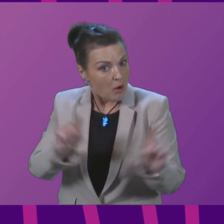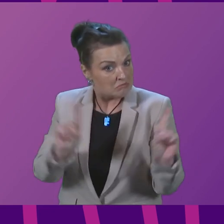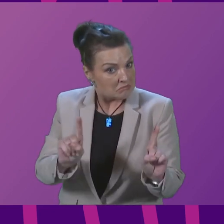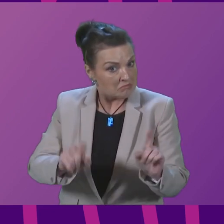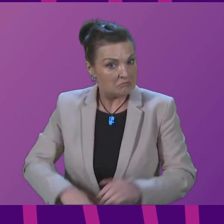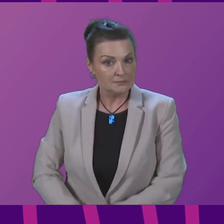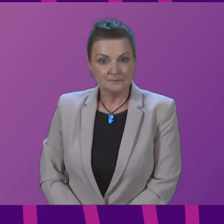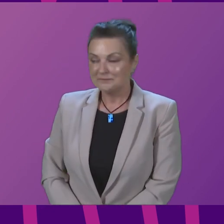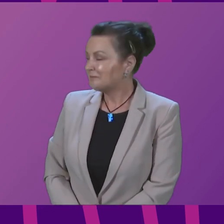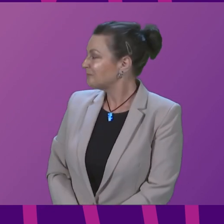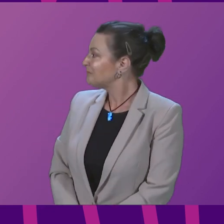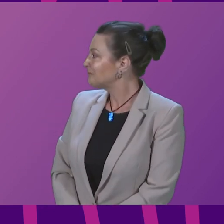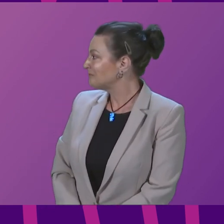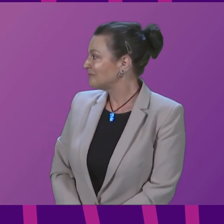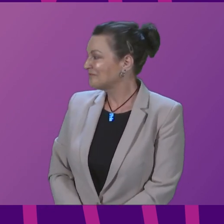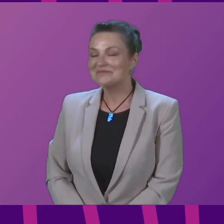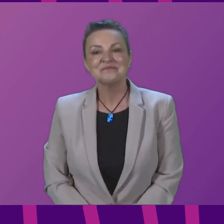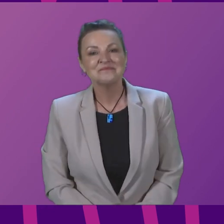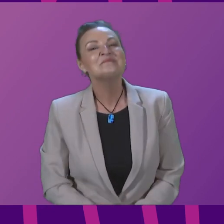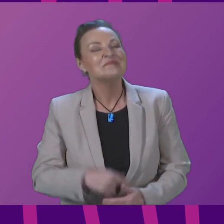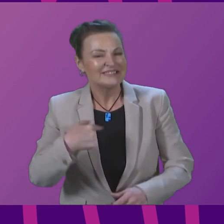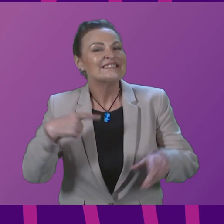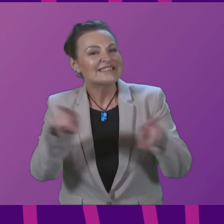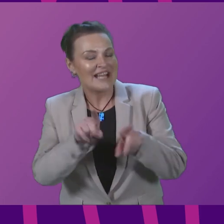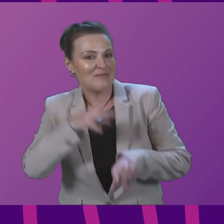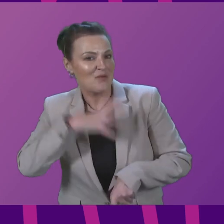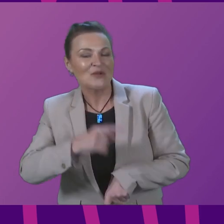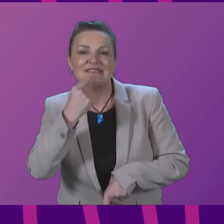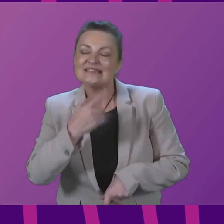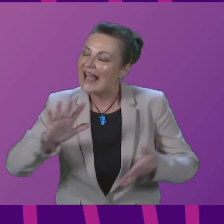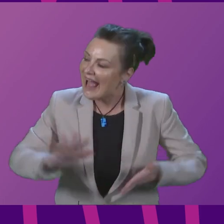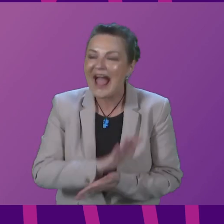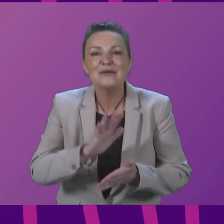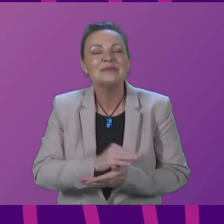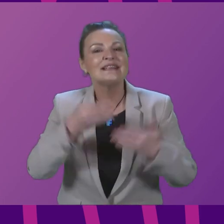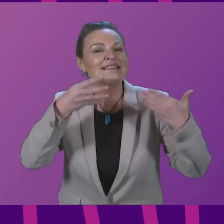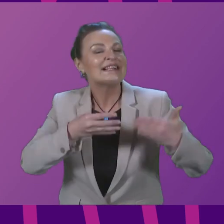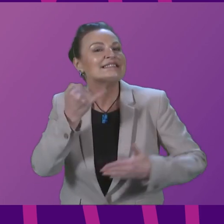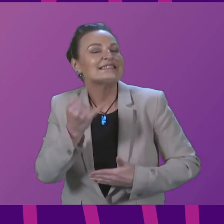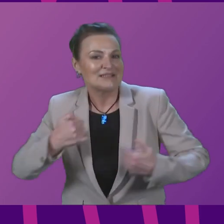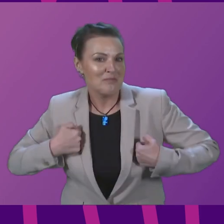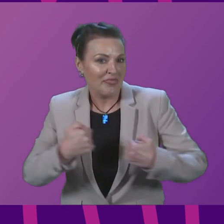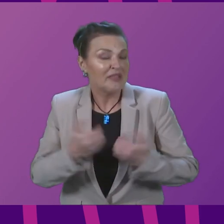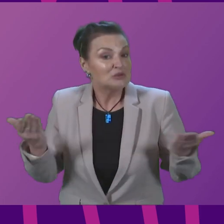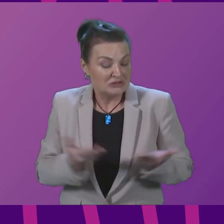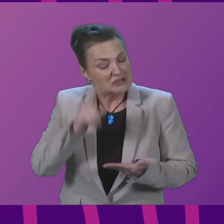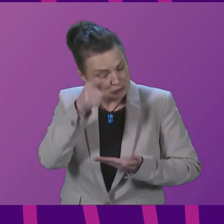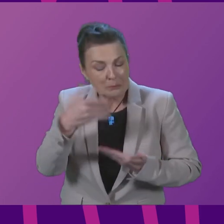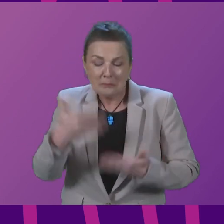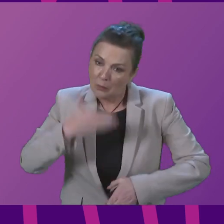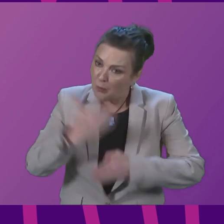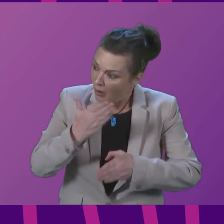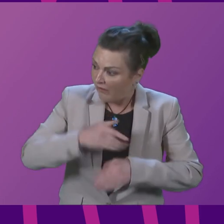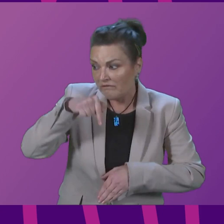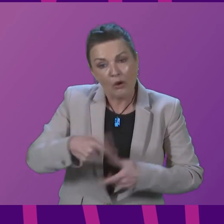can I also take the opportunity to wish Her Majesty a very happy 96th birthday today. Her service has been, continues to be, an